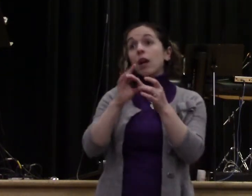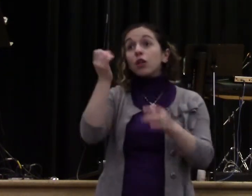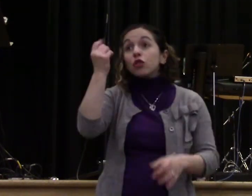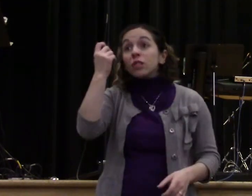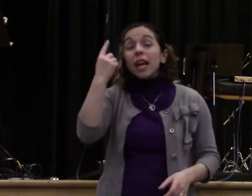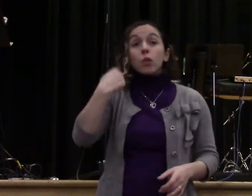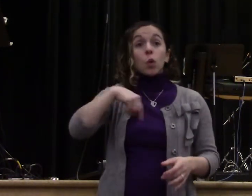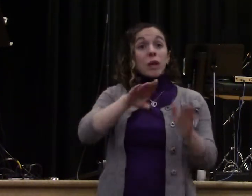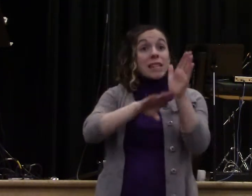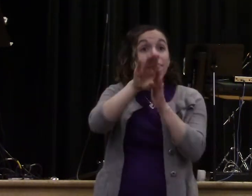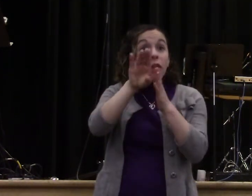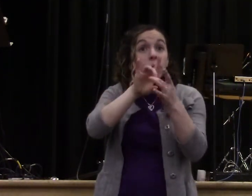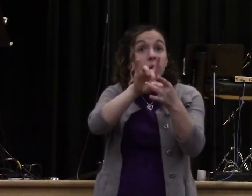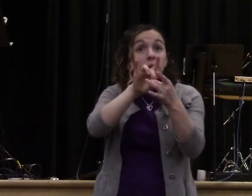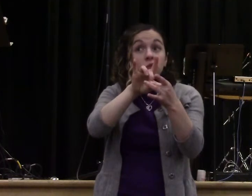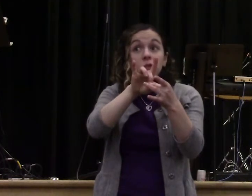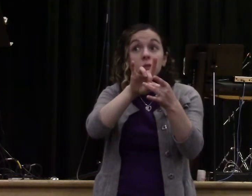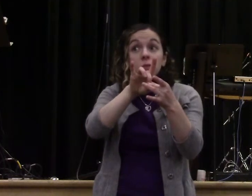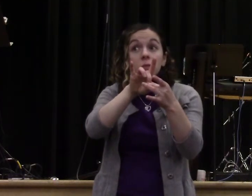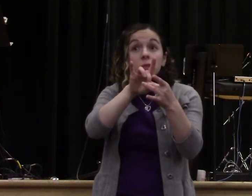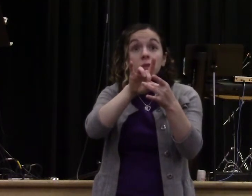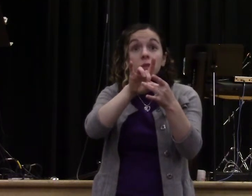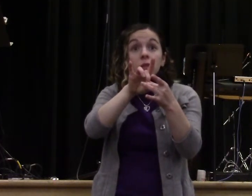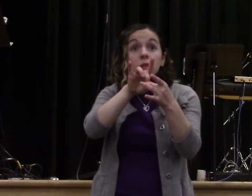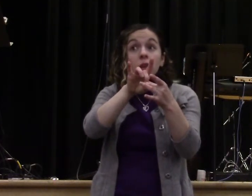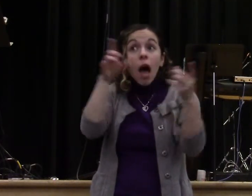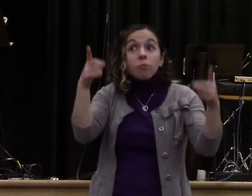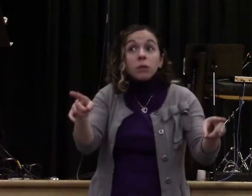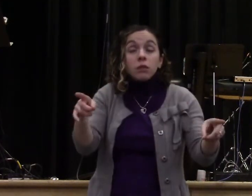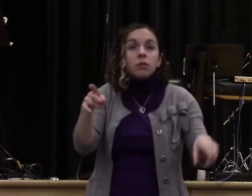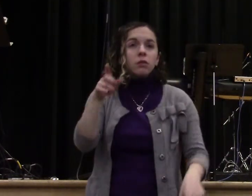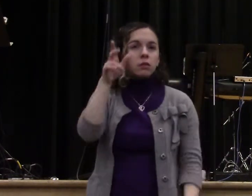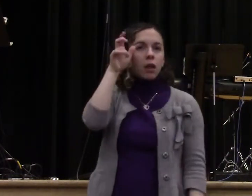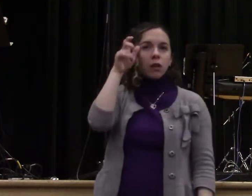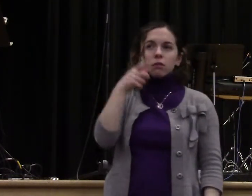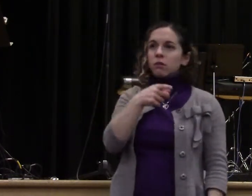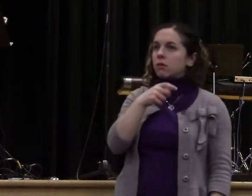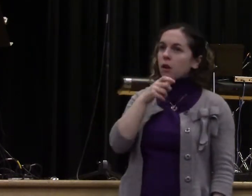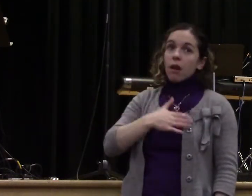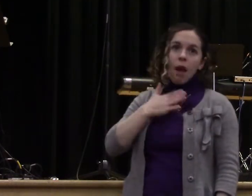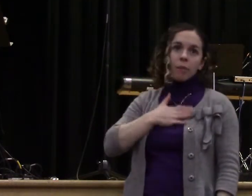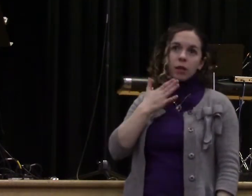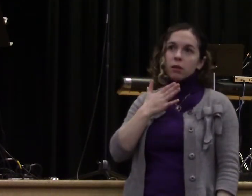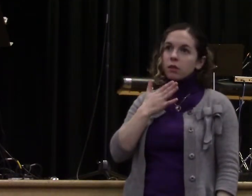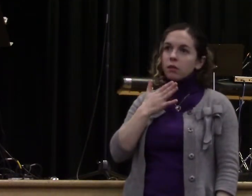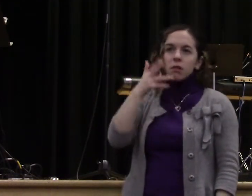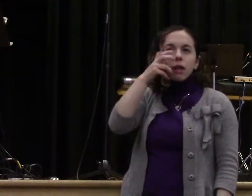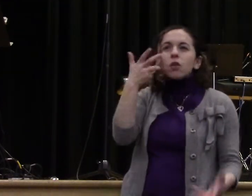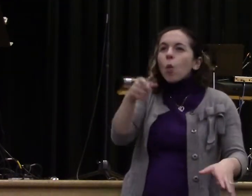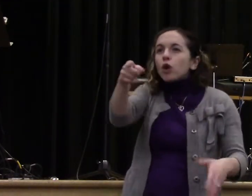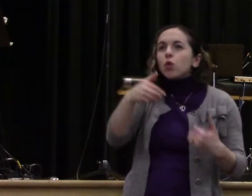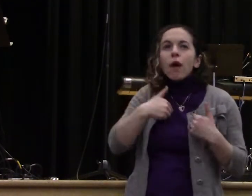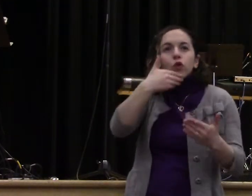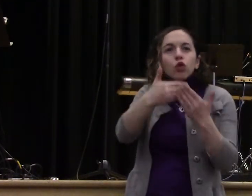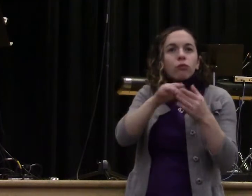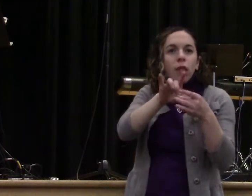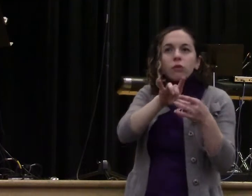First thing, he wants to destroy your relationship with God. And one of the ways